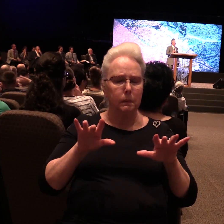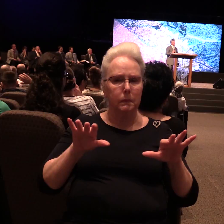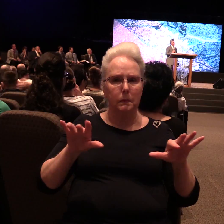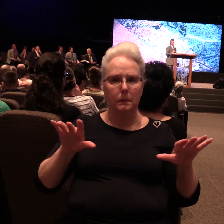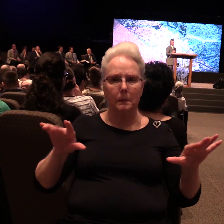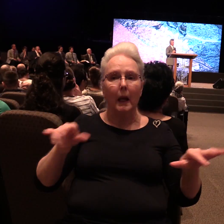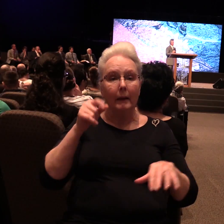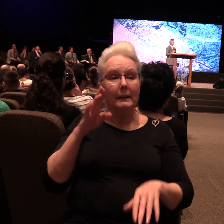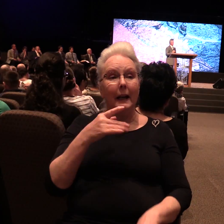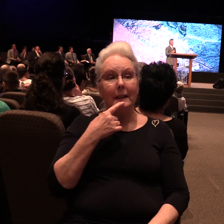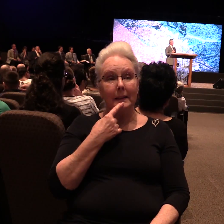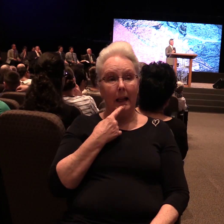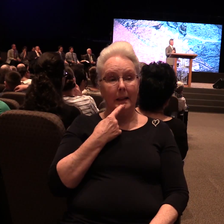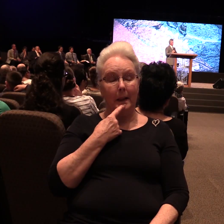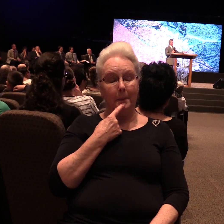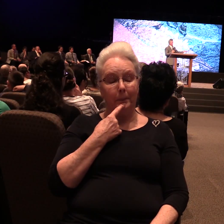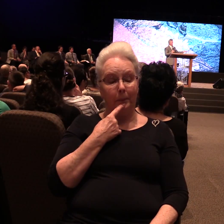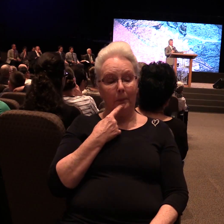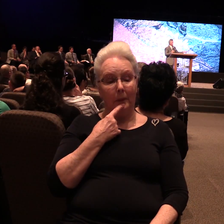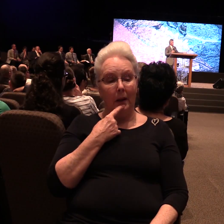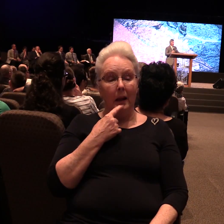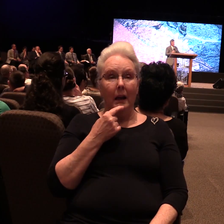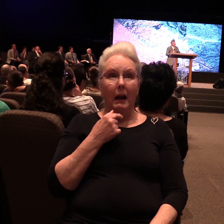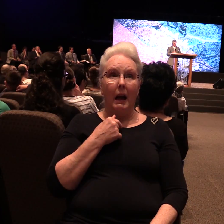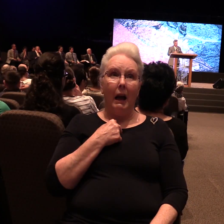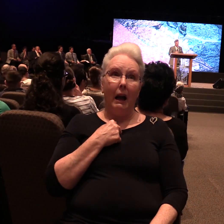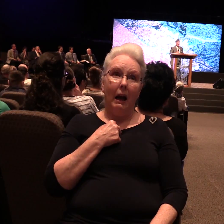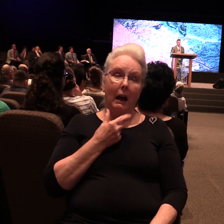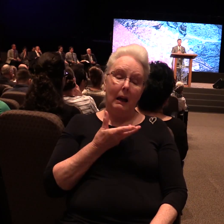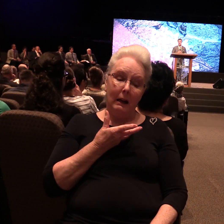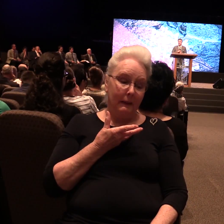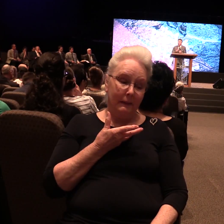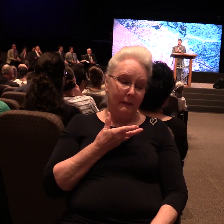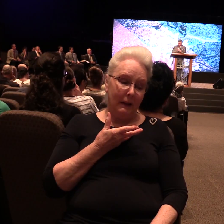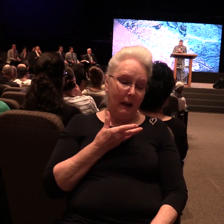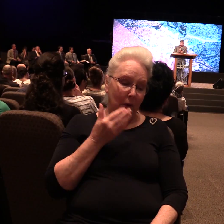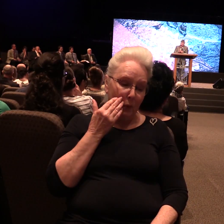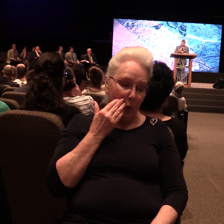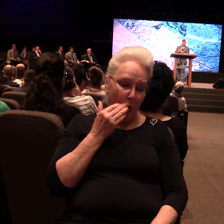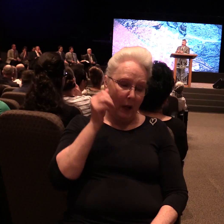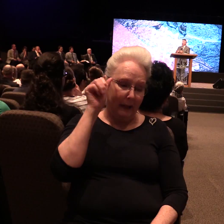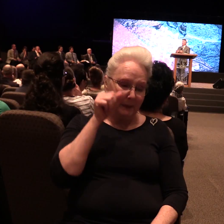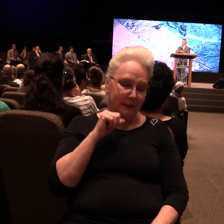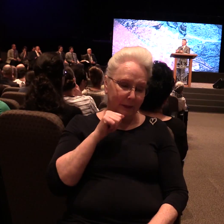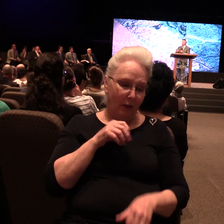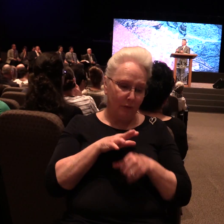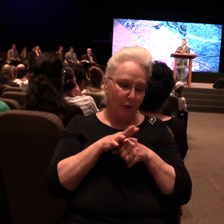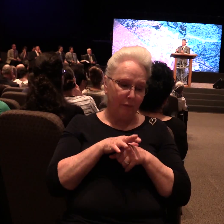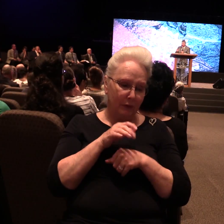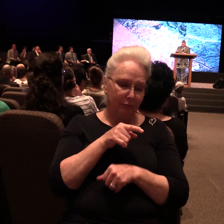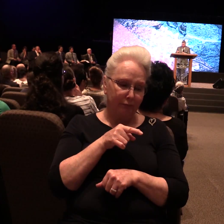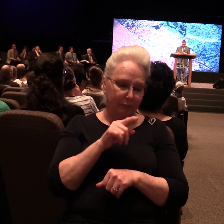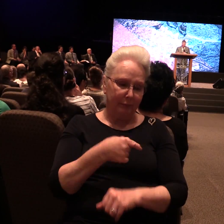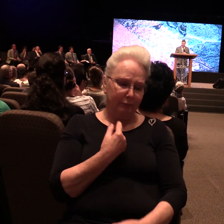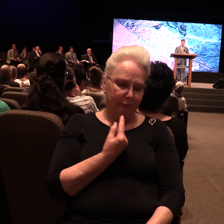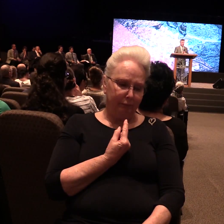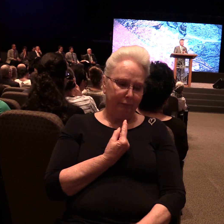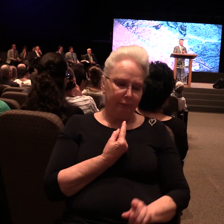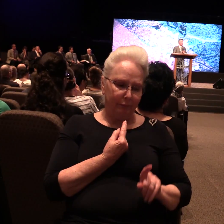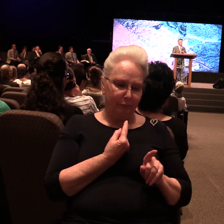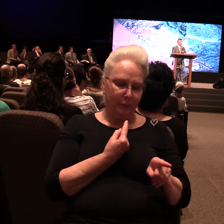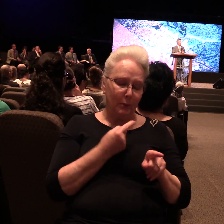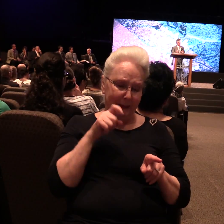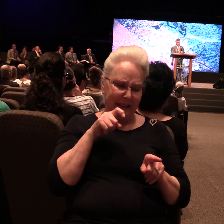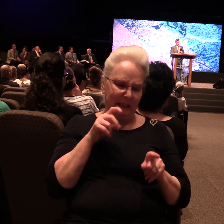God said of his own creation, what I provided to Adam is not enough. God recognized Adam needed more.